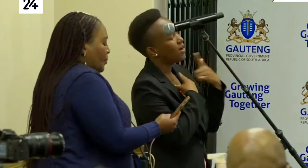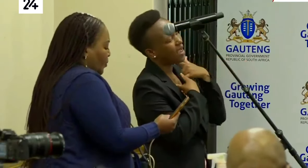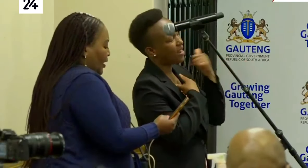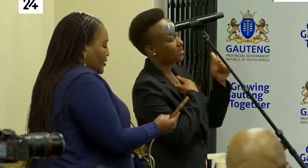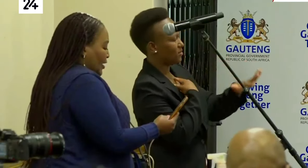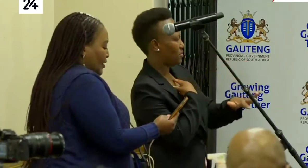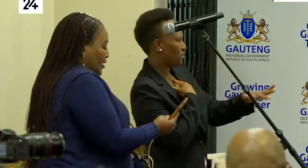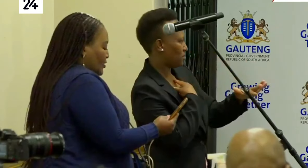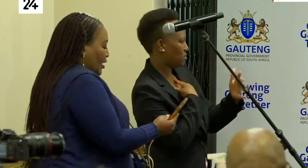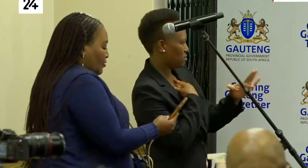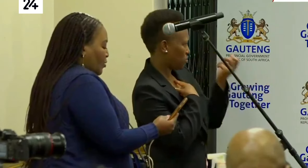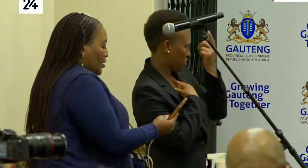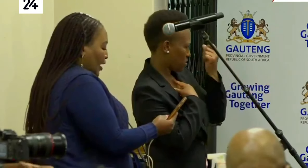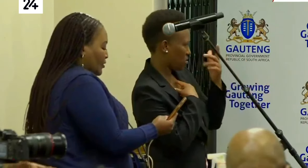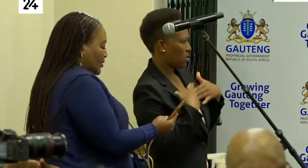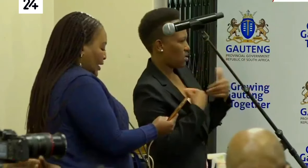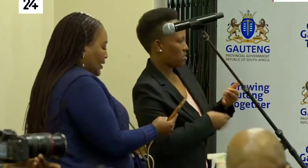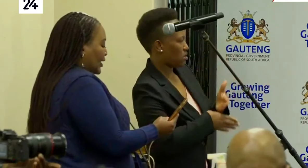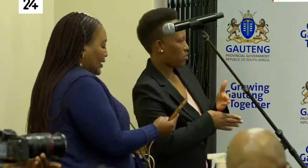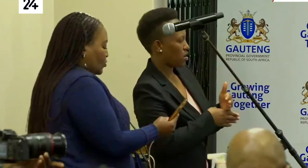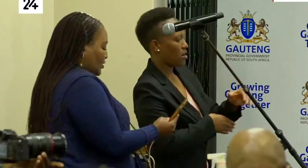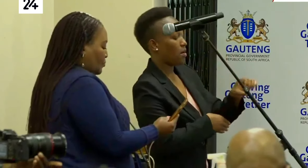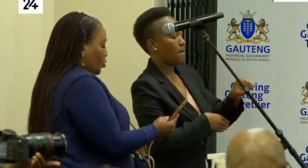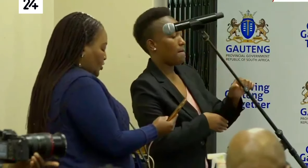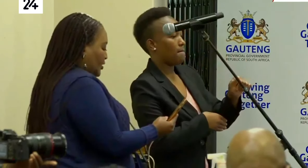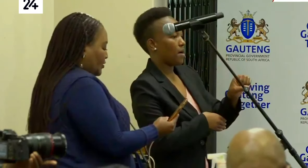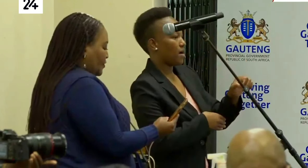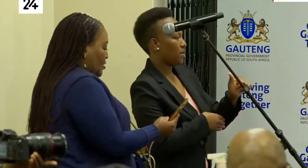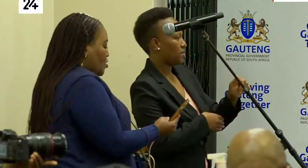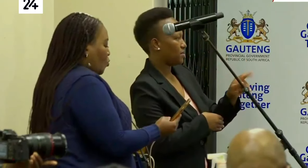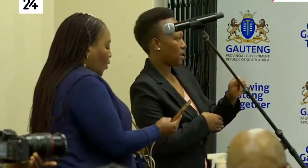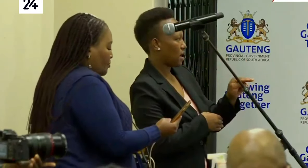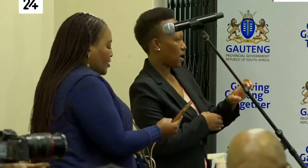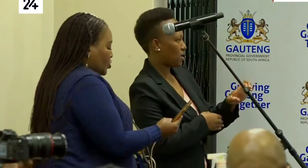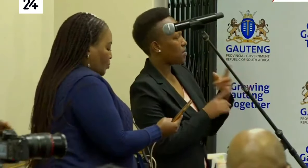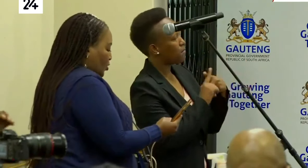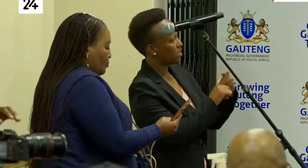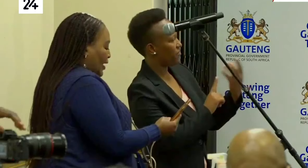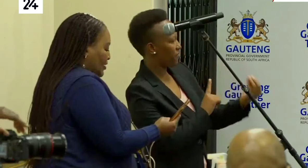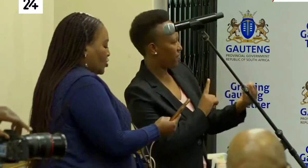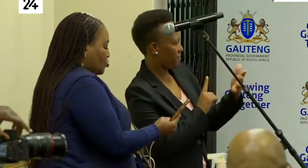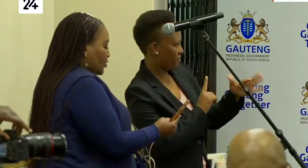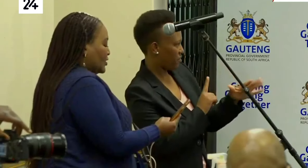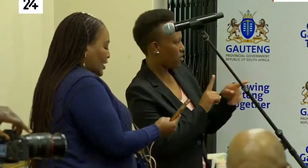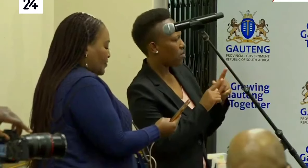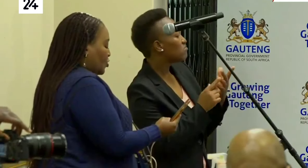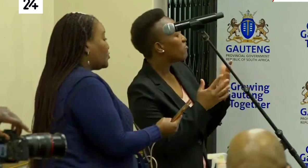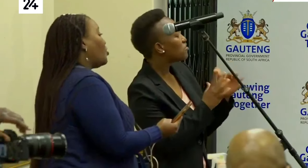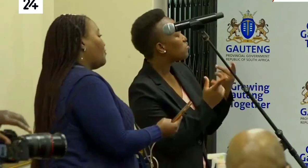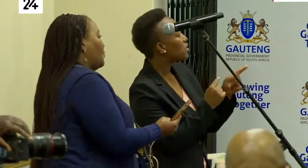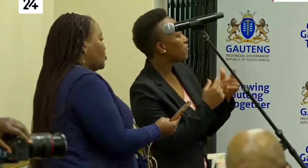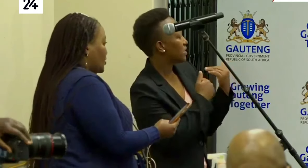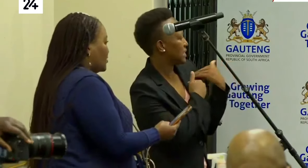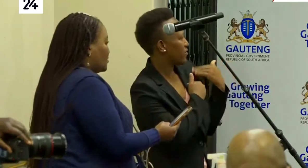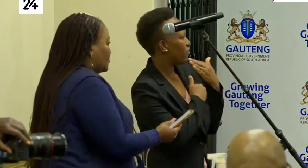but we understand that there is a health care worker at the Masakani clinic who tested positive. What measures were put in place to ensure the safety of